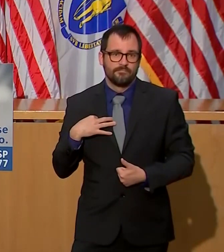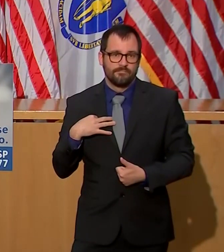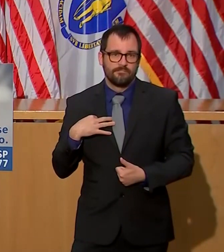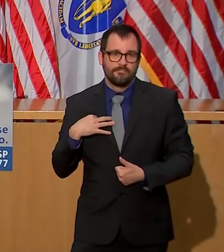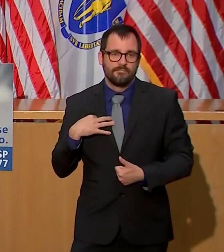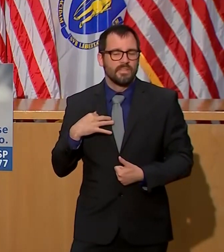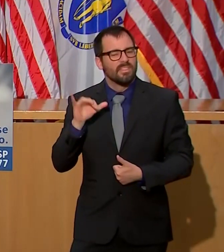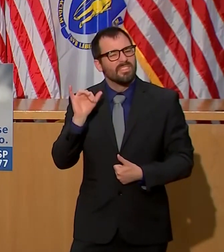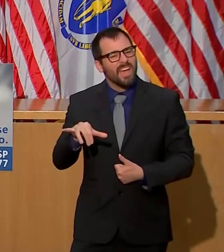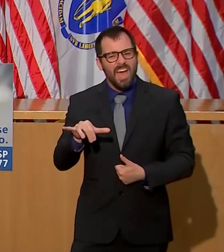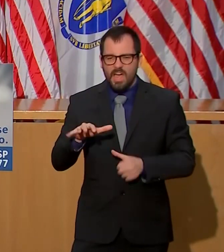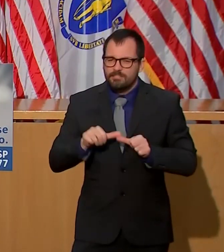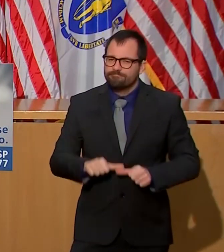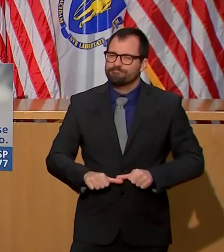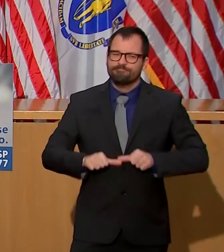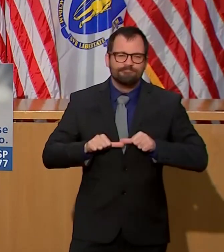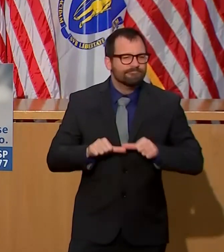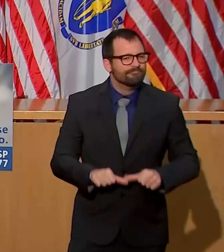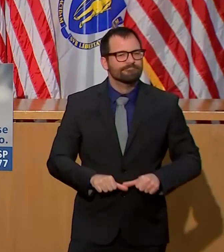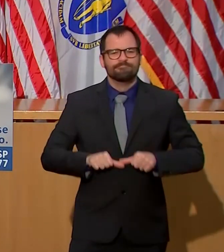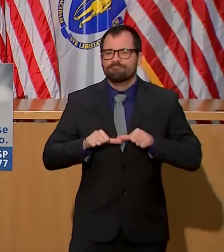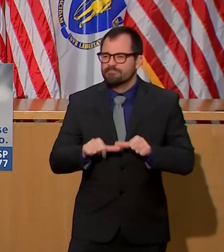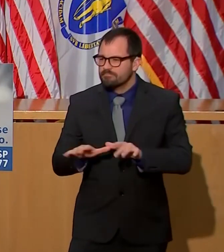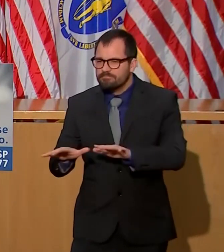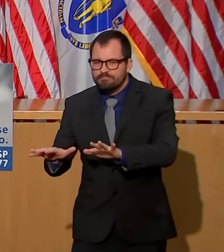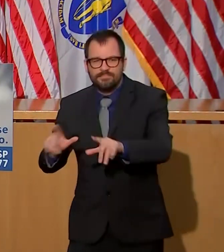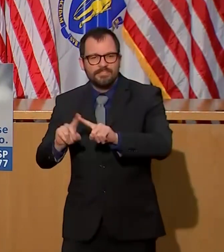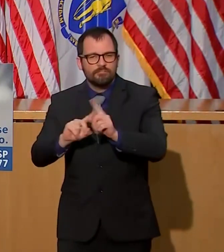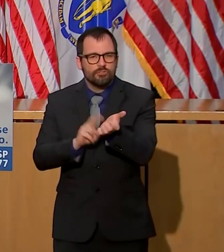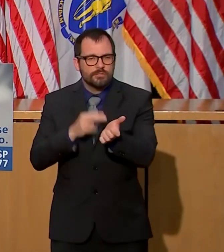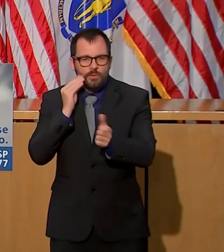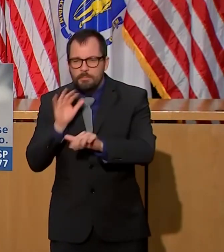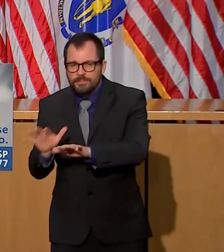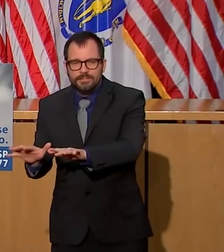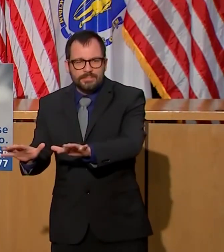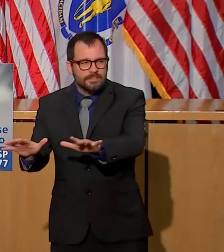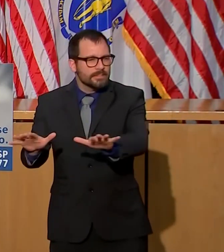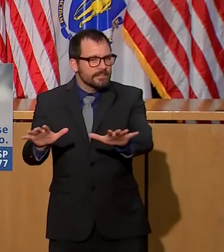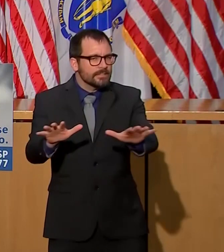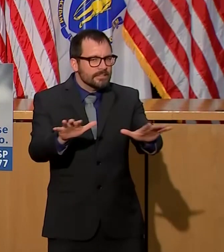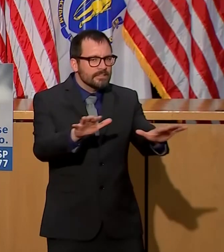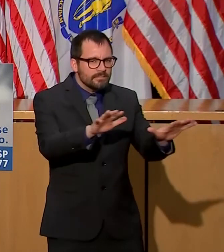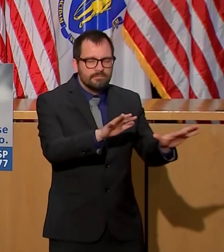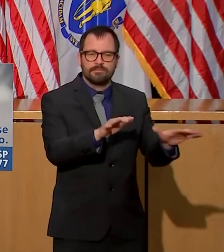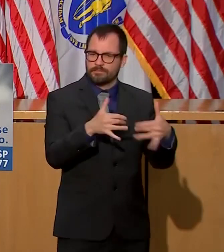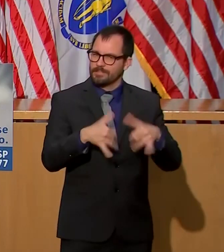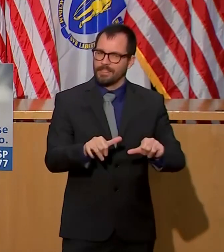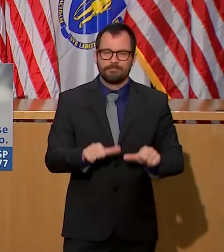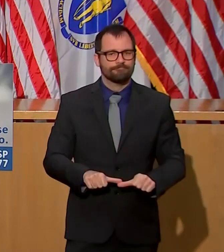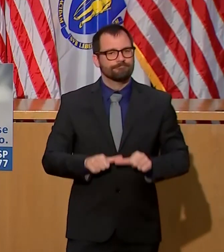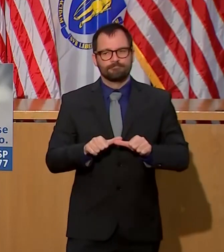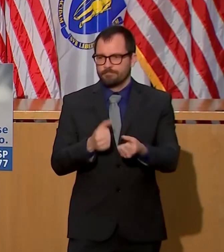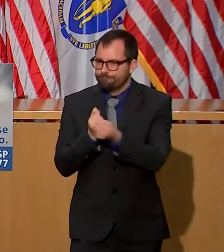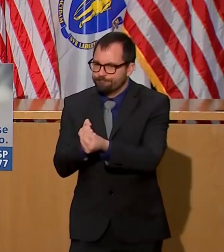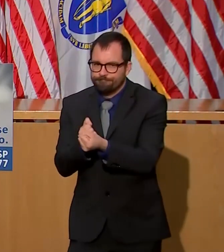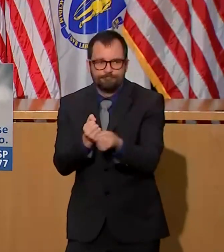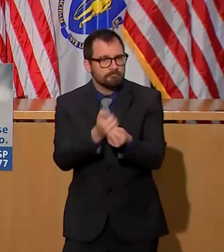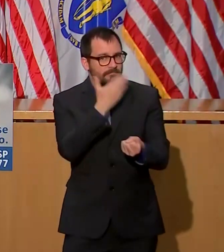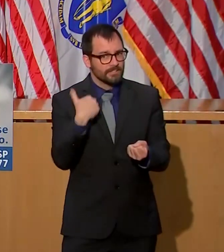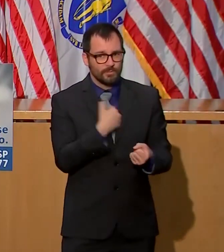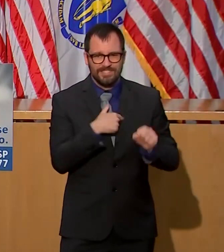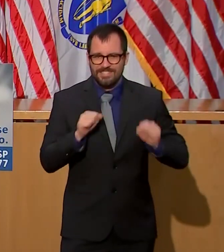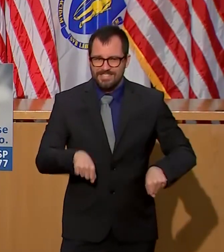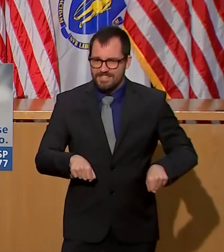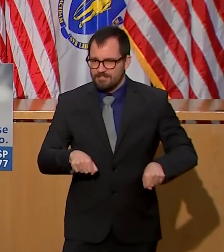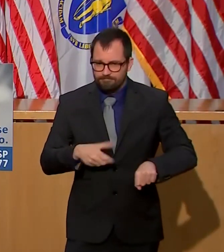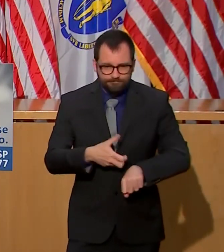facilities as possible so that we can get the best information about where the virus is present. As needed, the state has